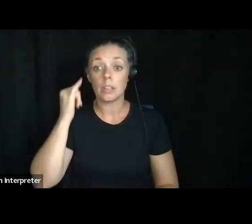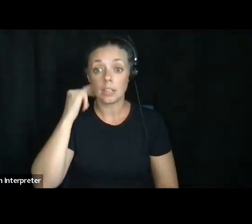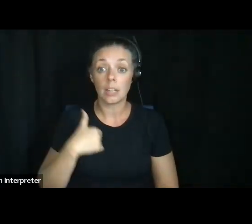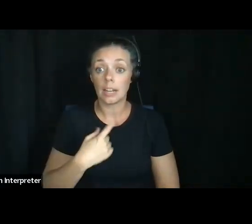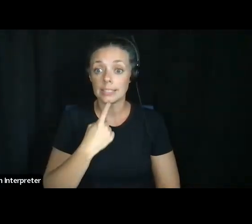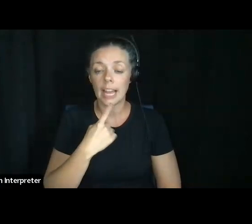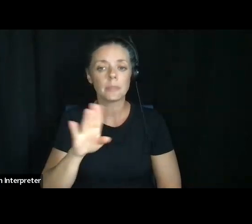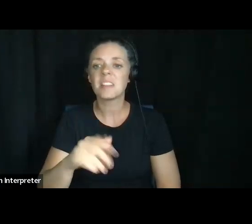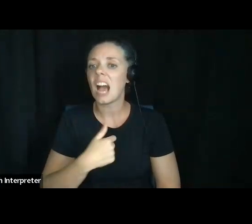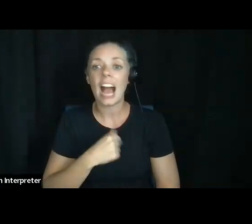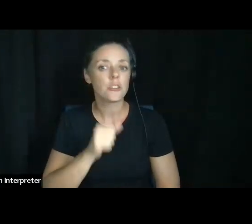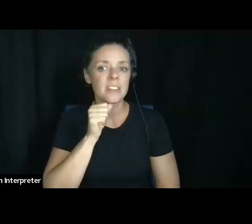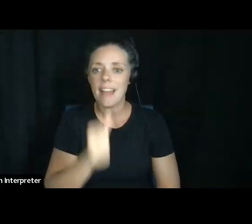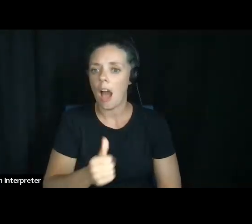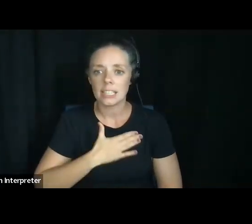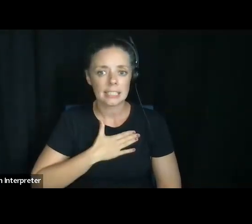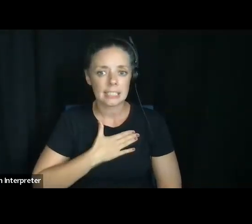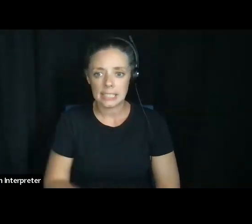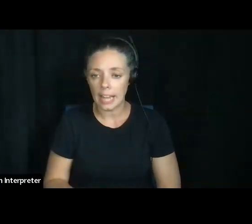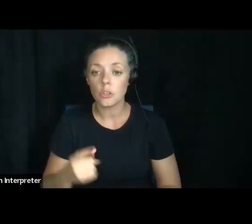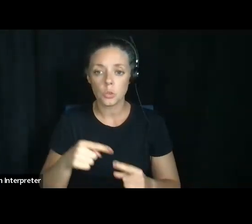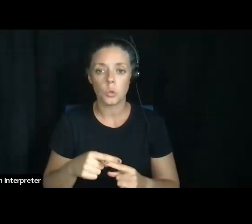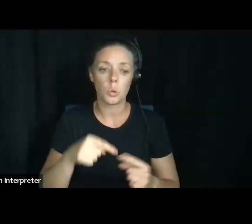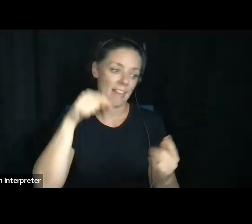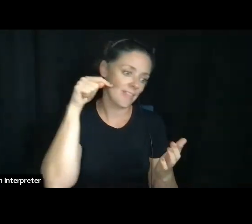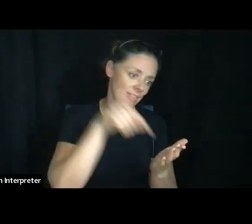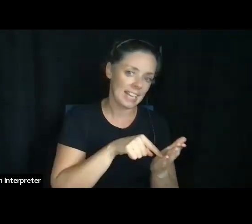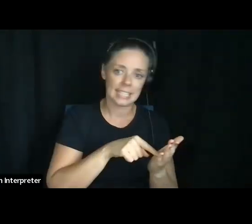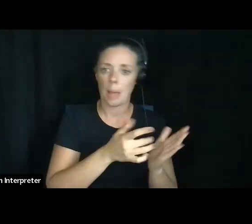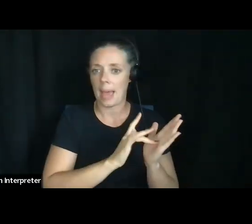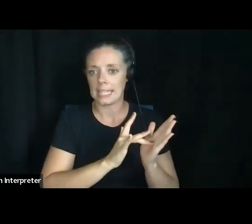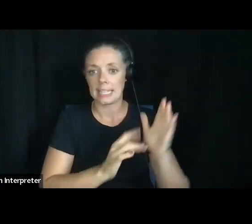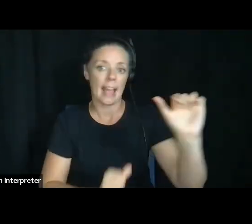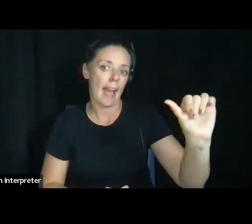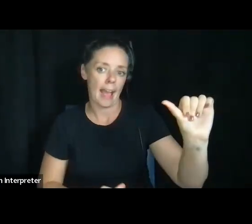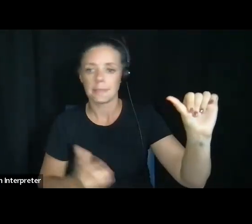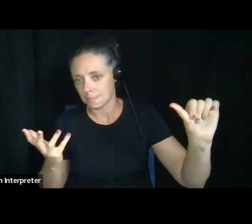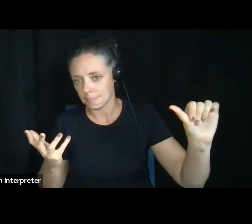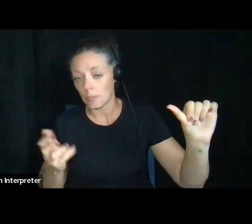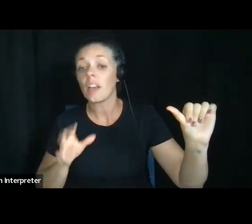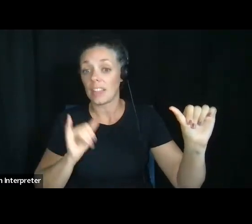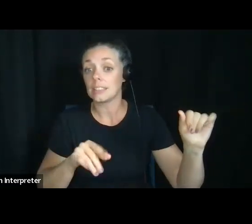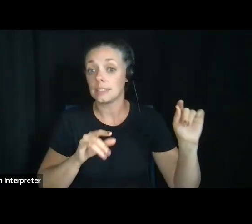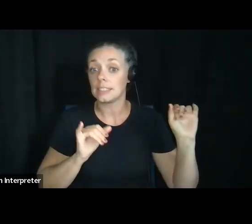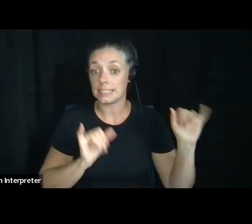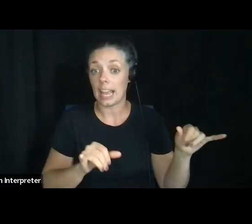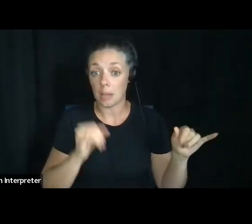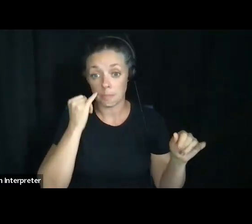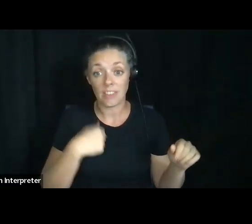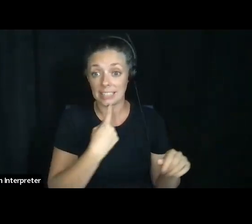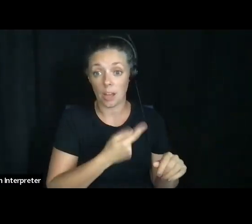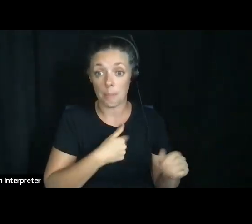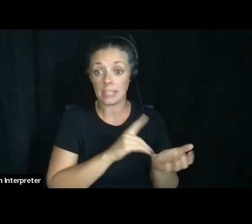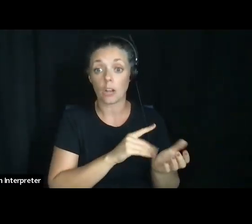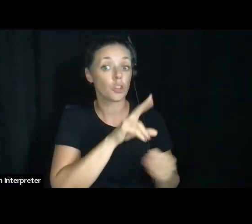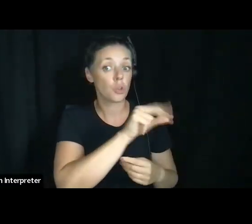not, consent to medication a, um, that is the same as if I tell my doctor no in person